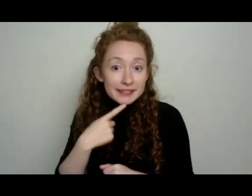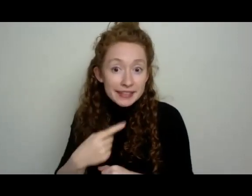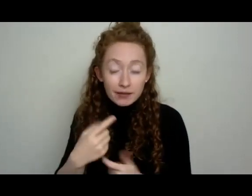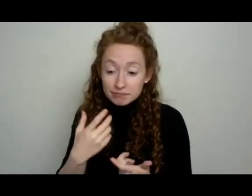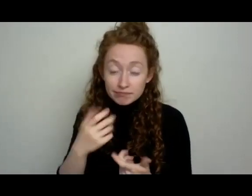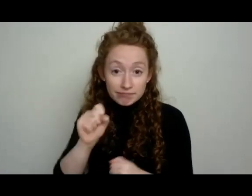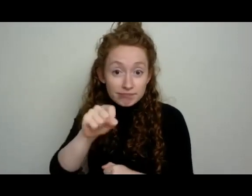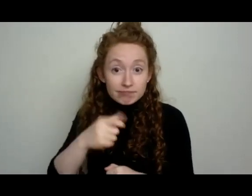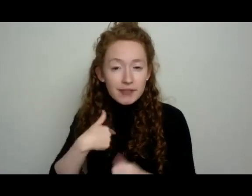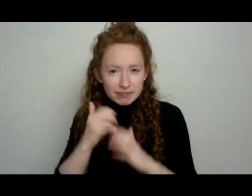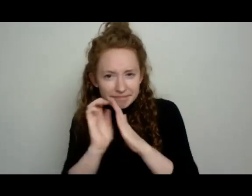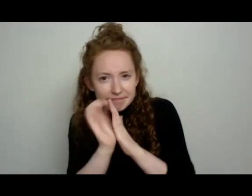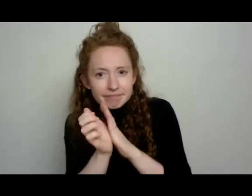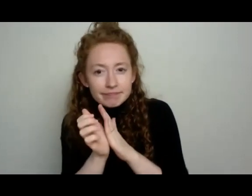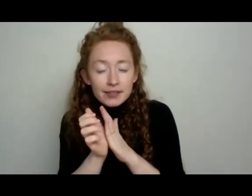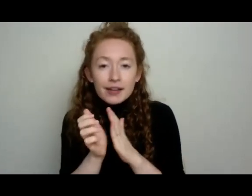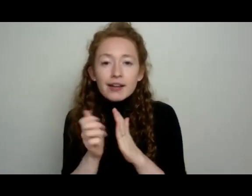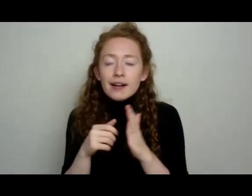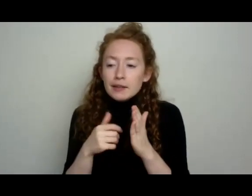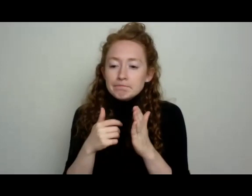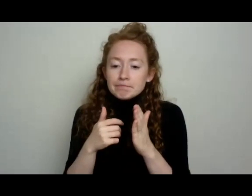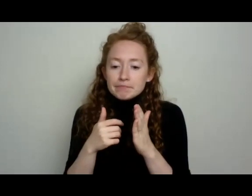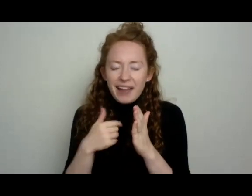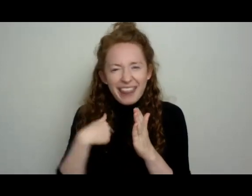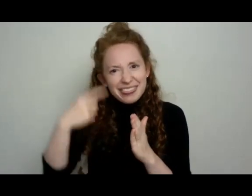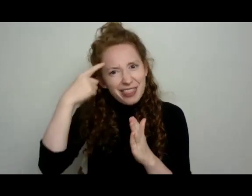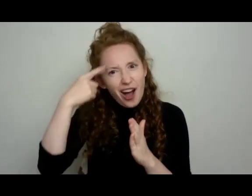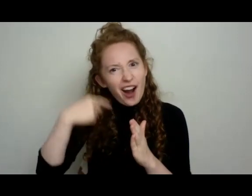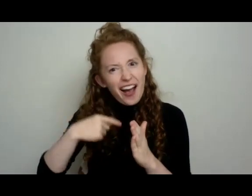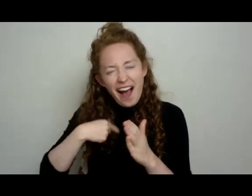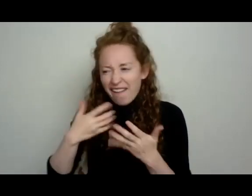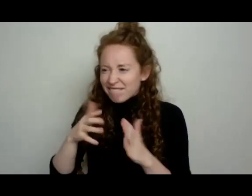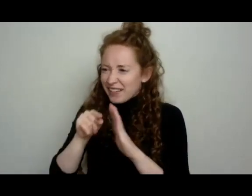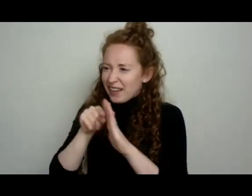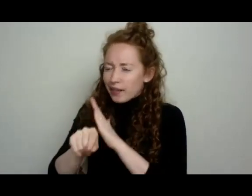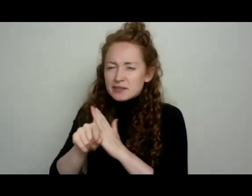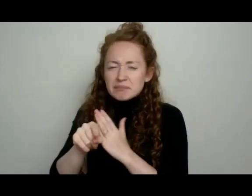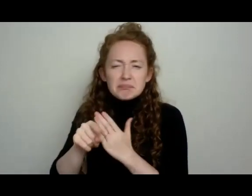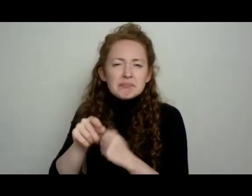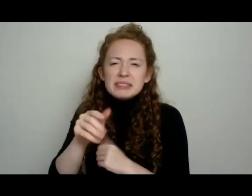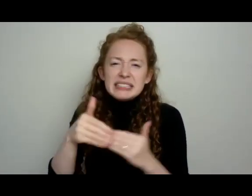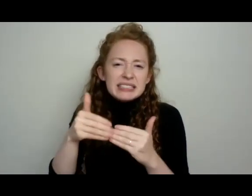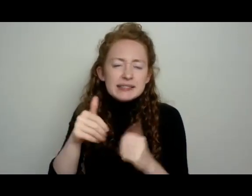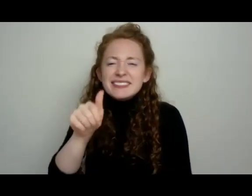said this because I try to be more humble, but I think I've killed, you know, easily 10,000